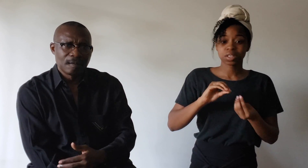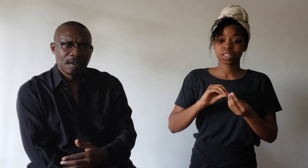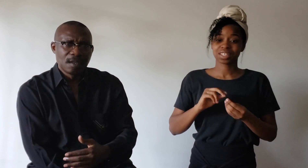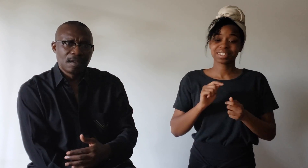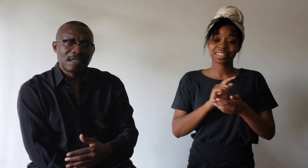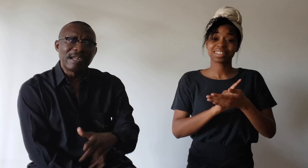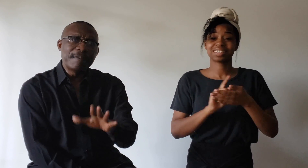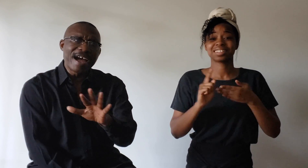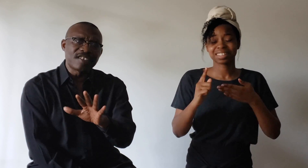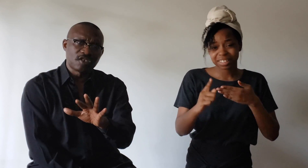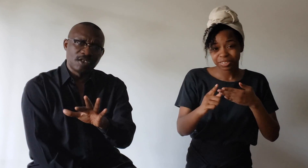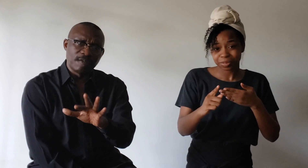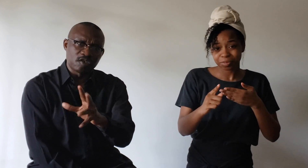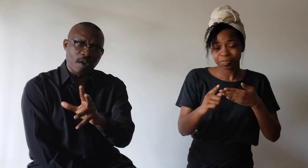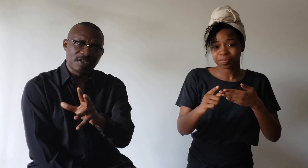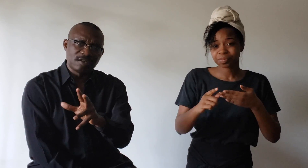Now, let me ask you this question.